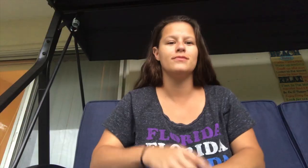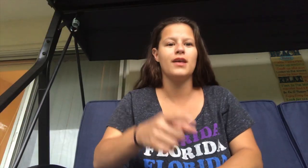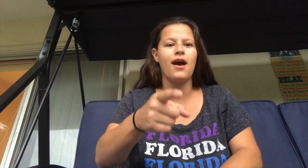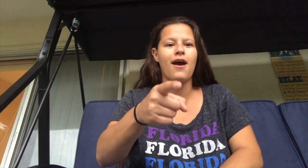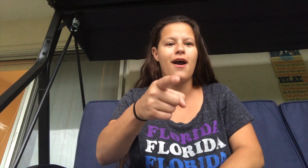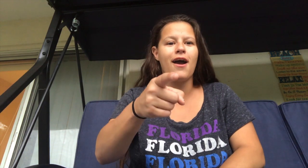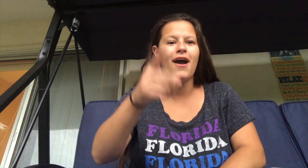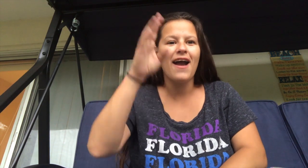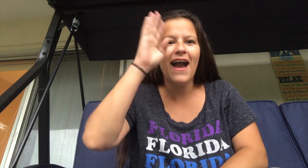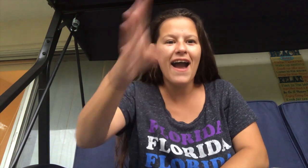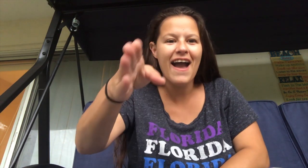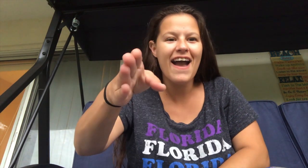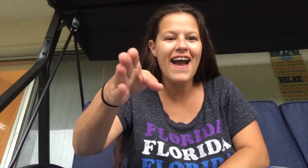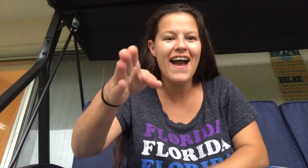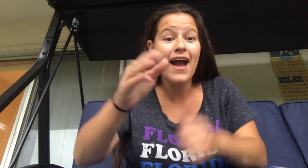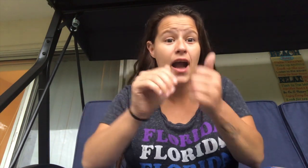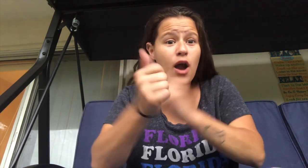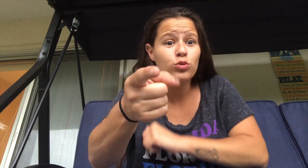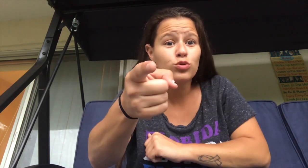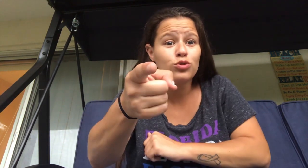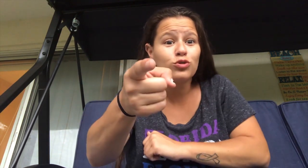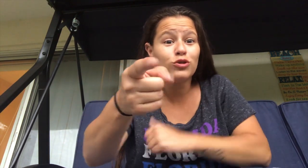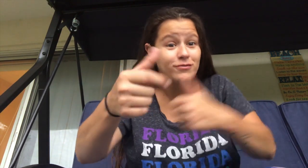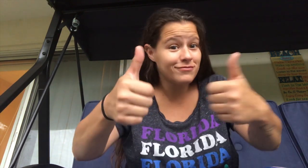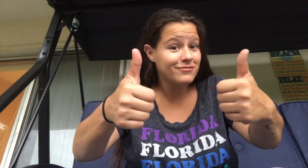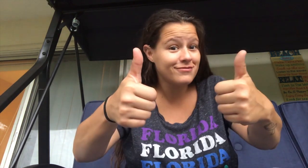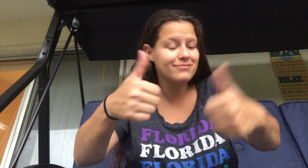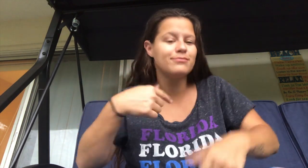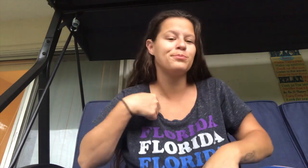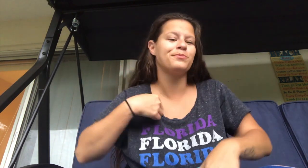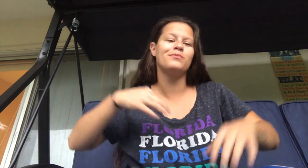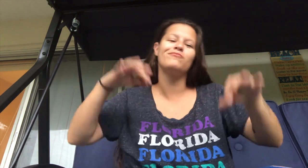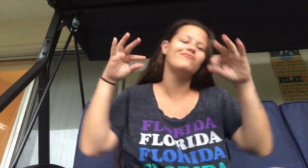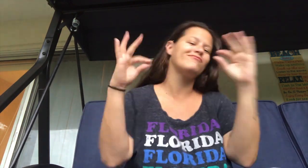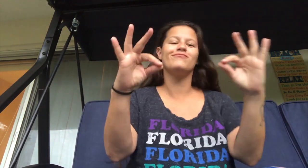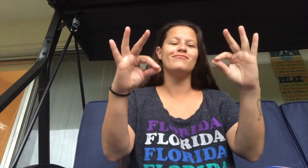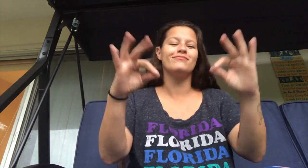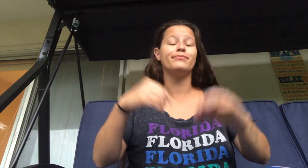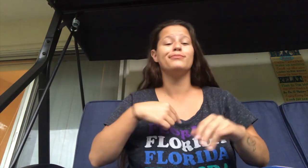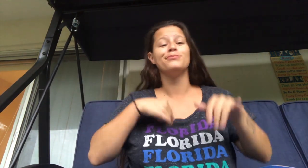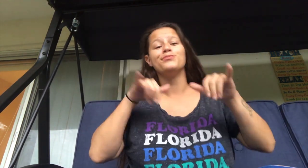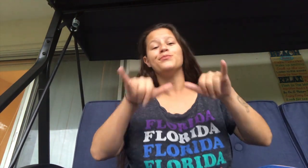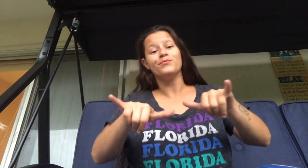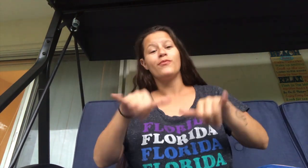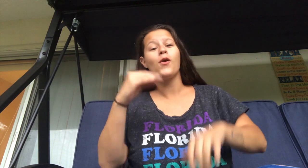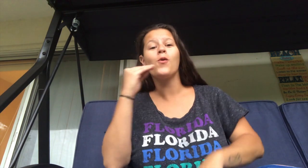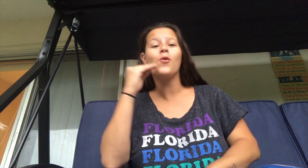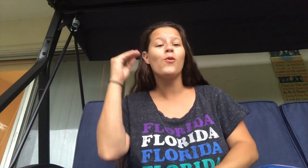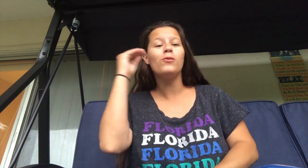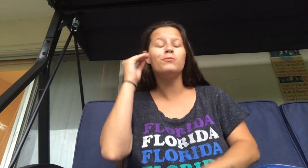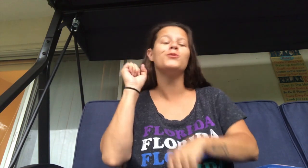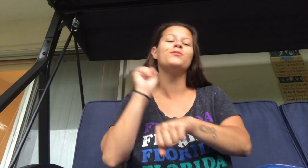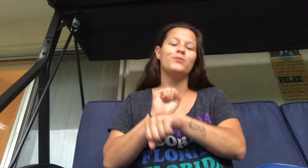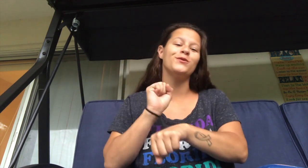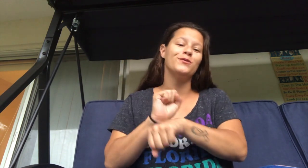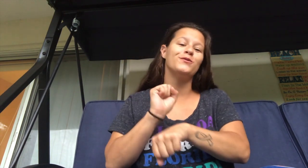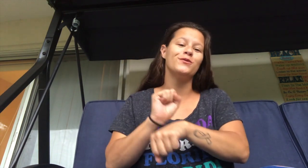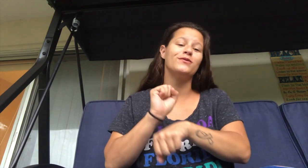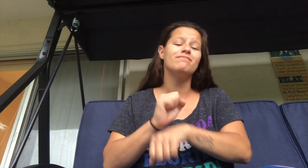Amy says, there you are. Hi, how are you? You doing good? I'm doing well. I'm staying home and